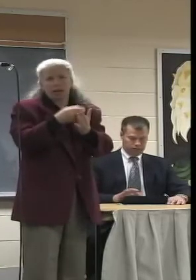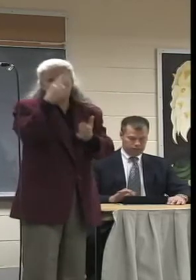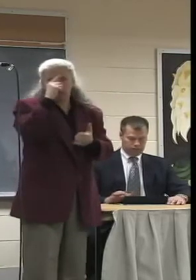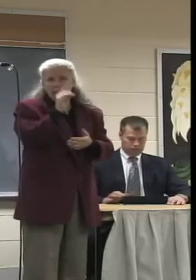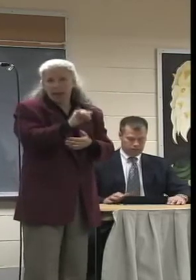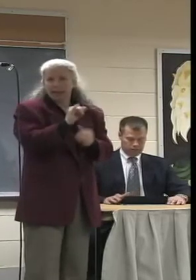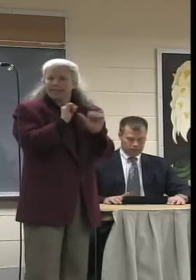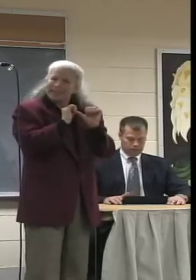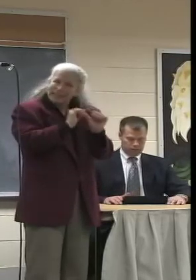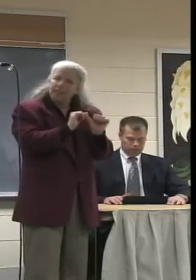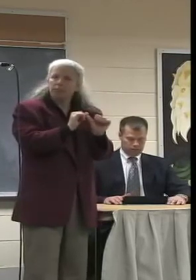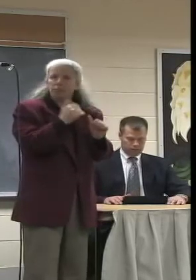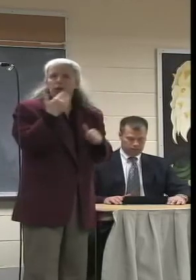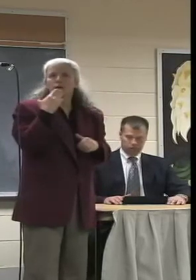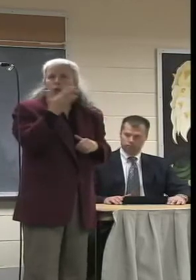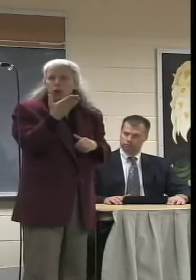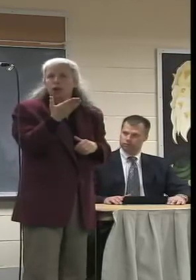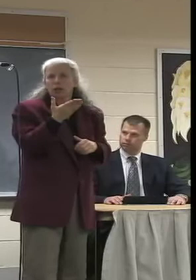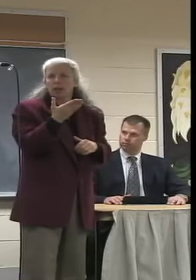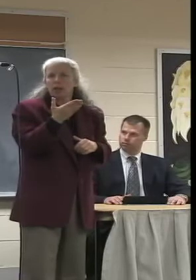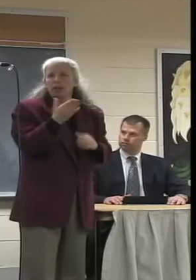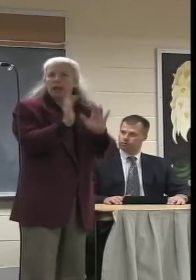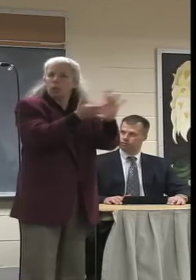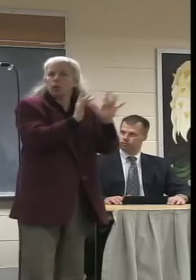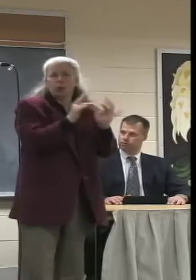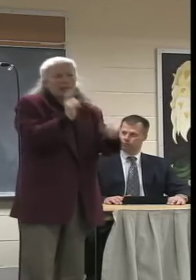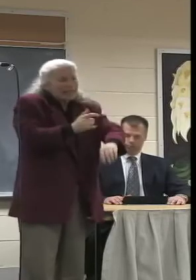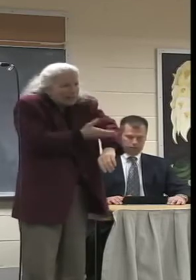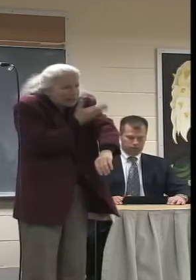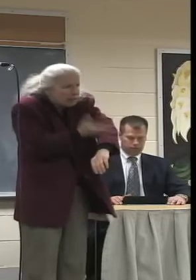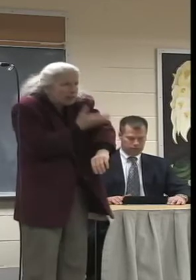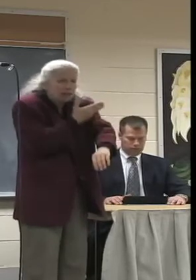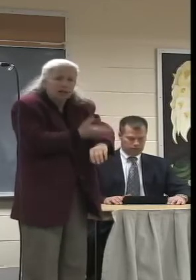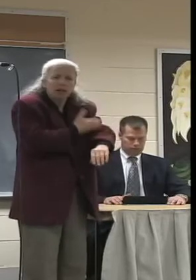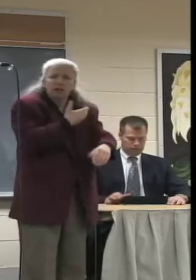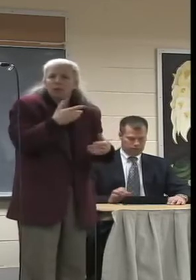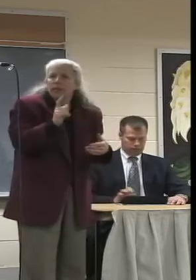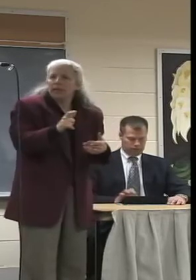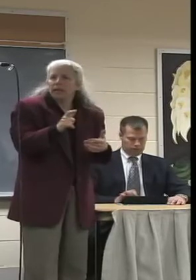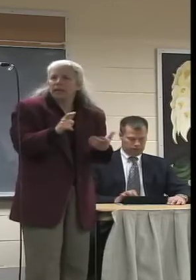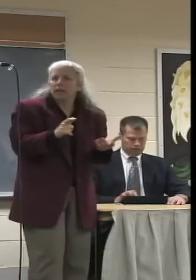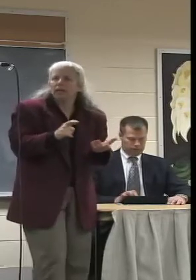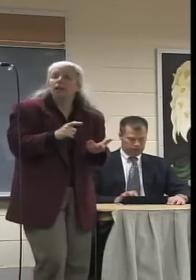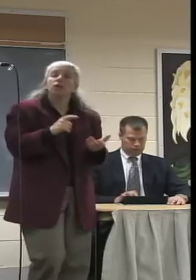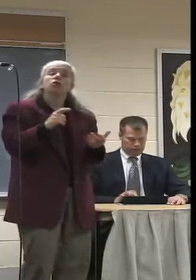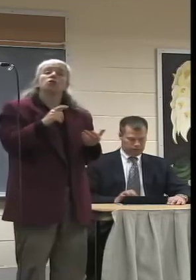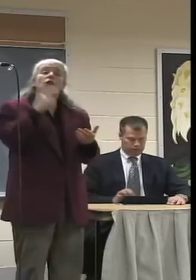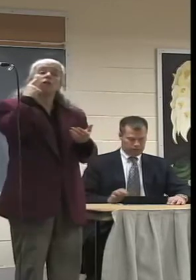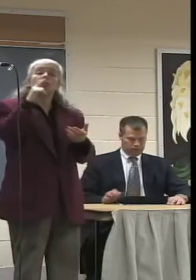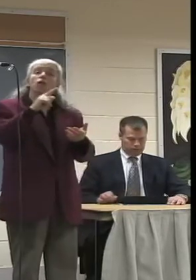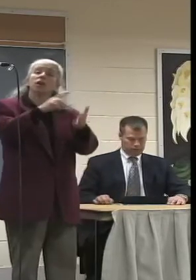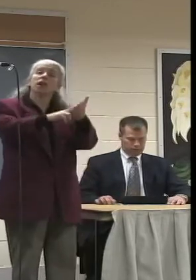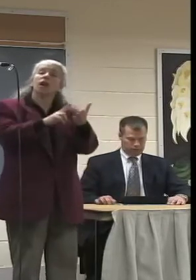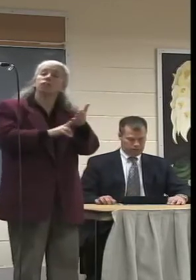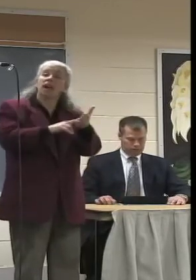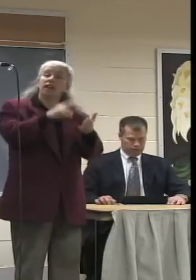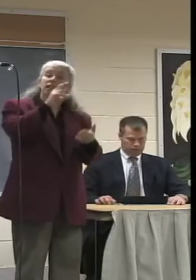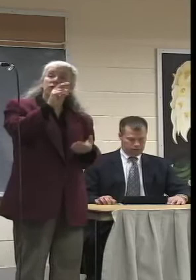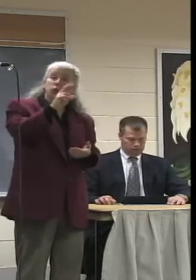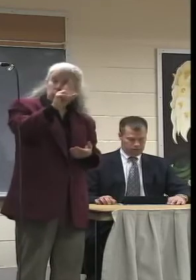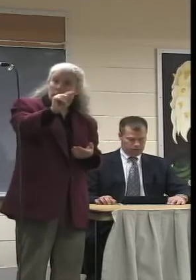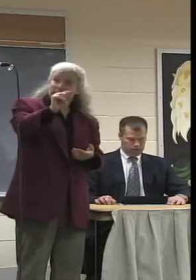You know, things have to be kept up to date. During the renewal cycle, which is 2016, we